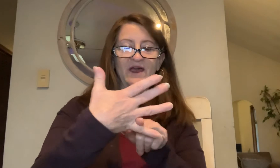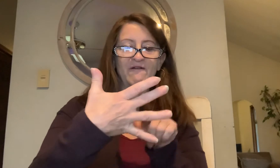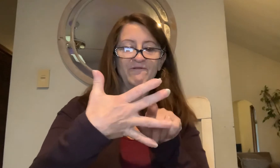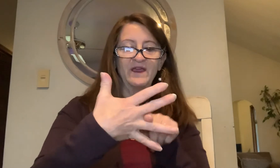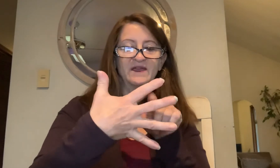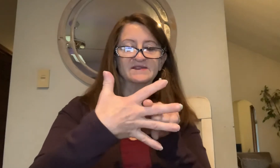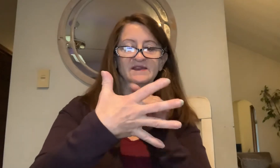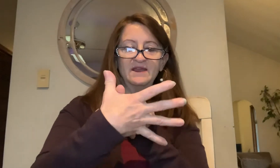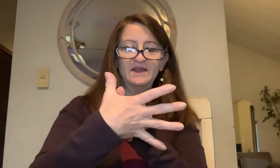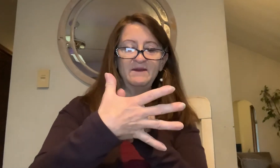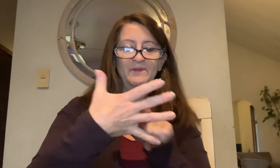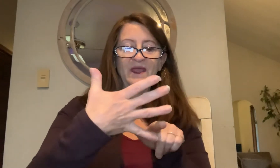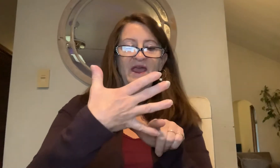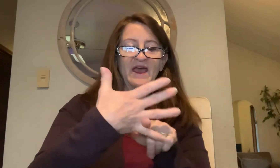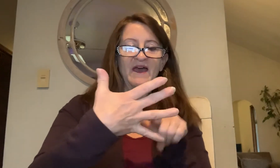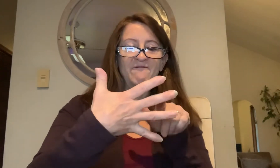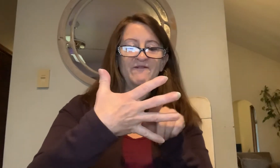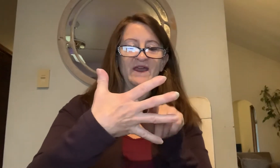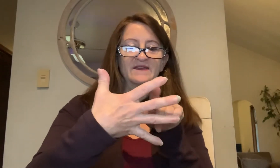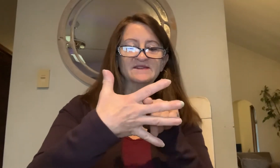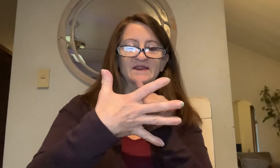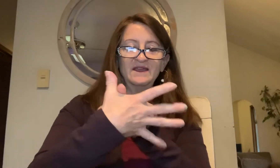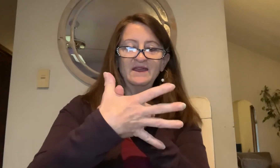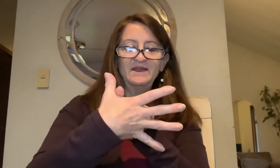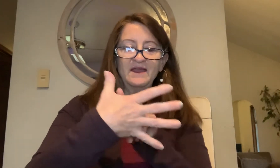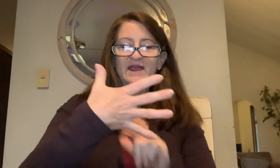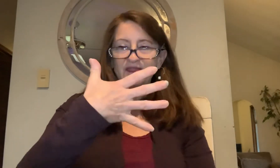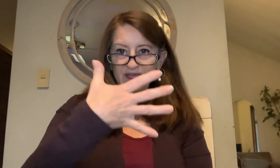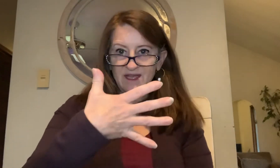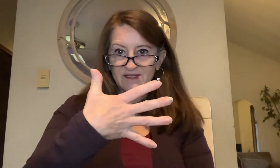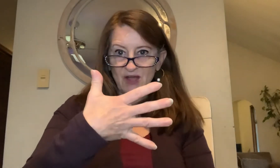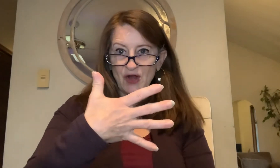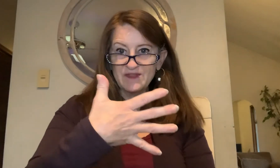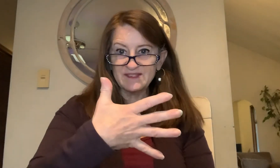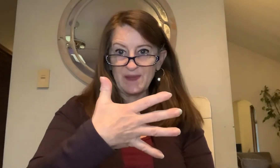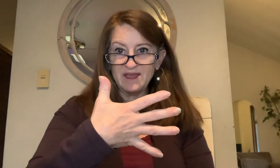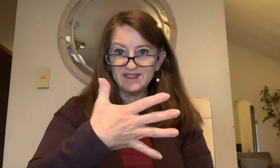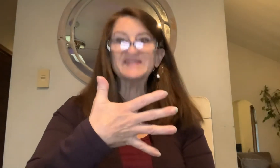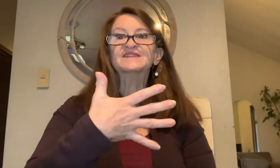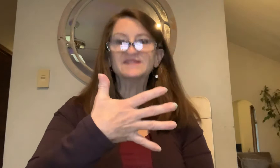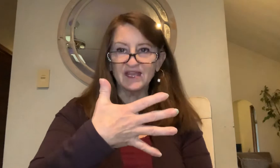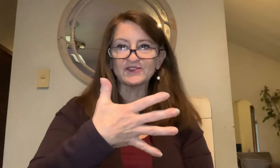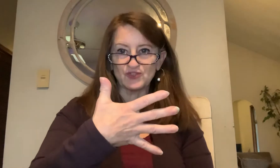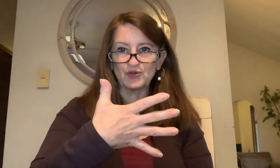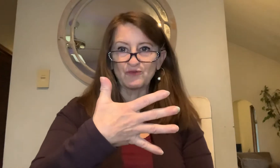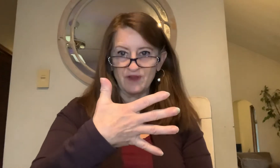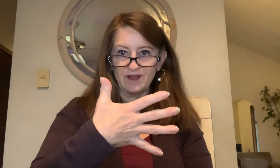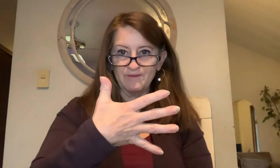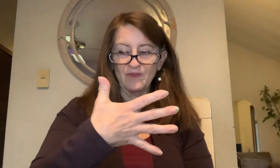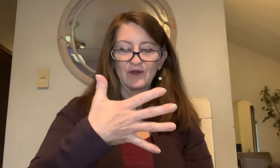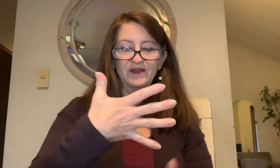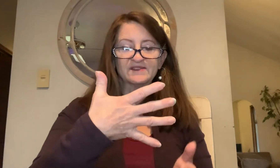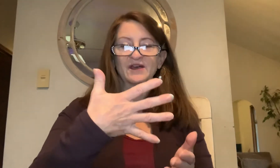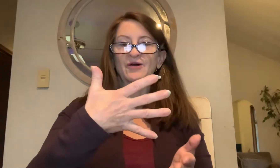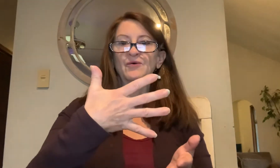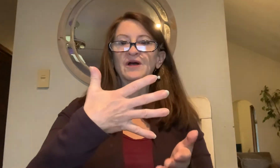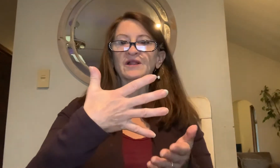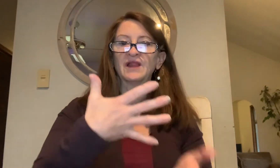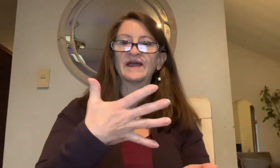F-A-C-E. F-A-C-E. These are the spaces. Yes siree. All right. So lines